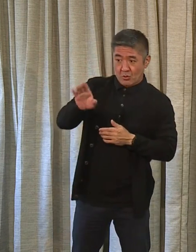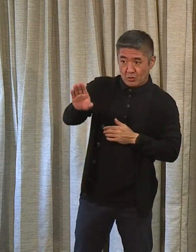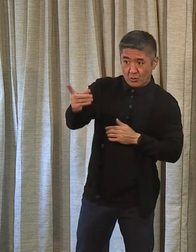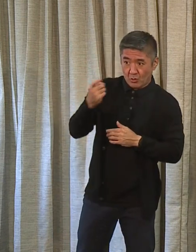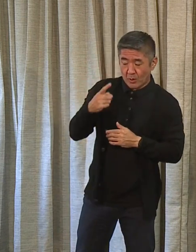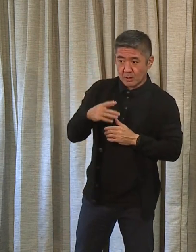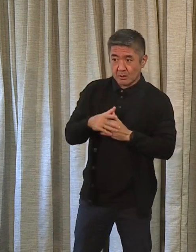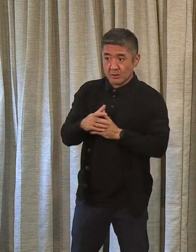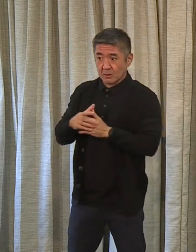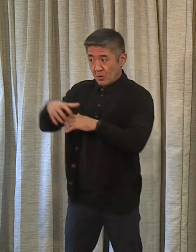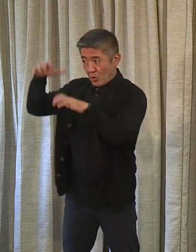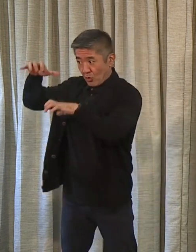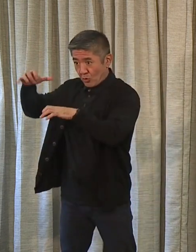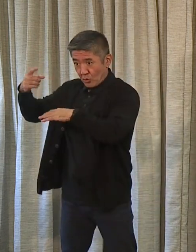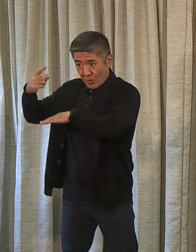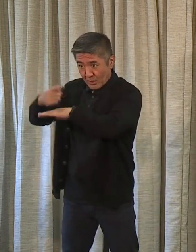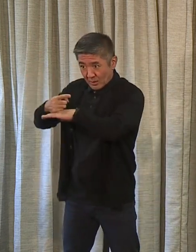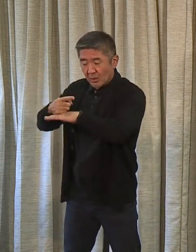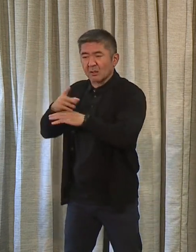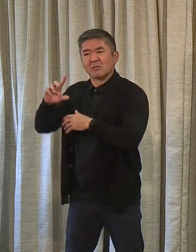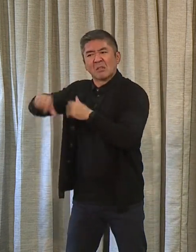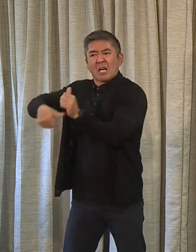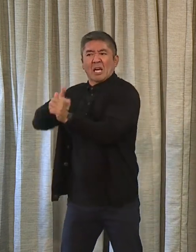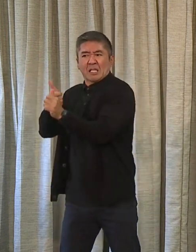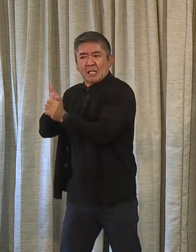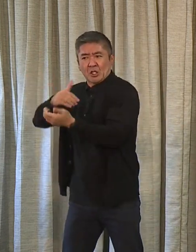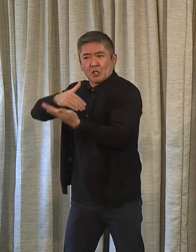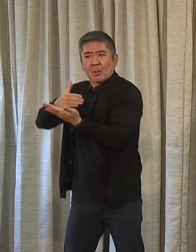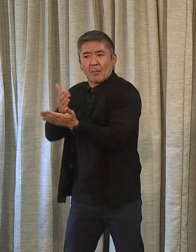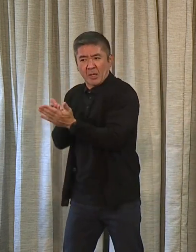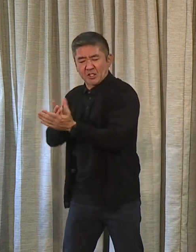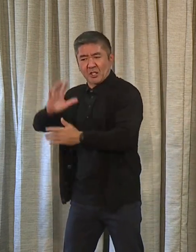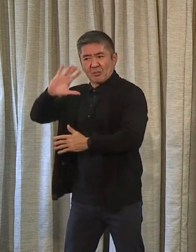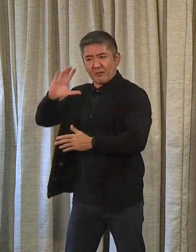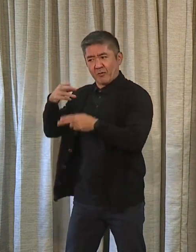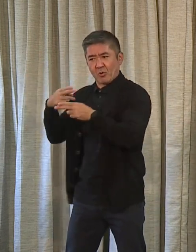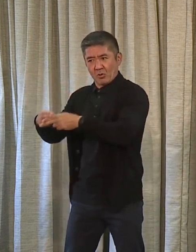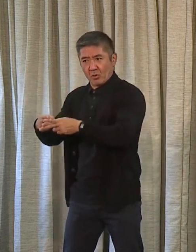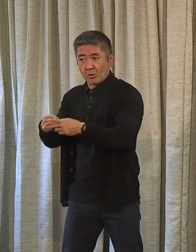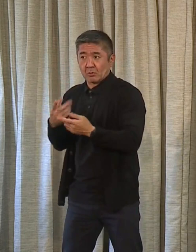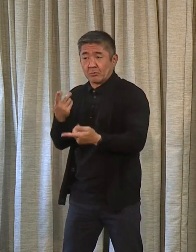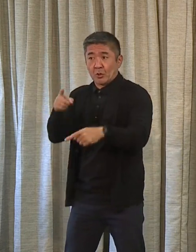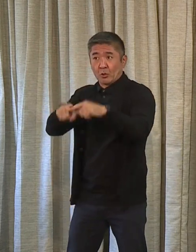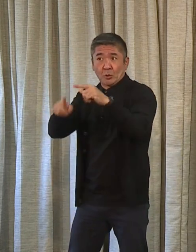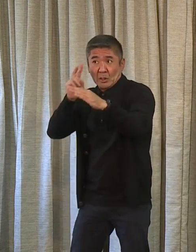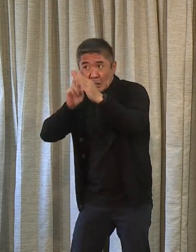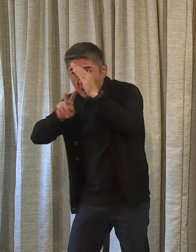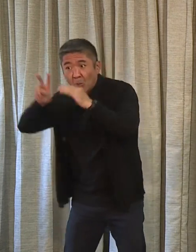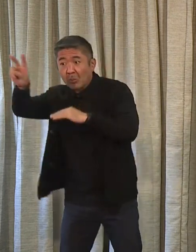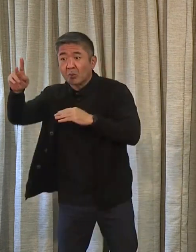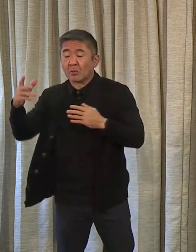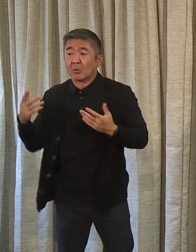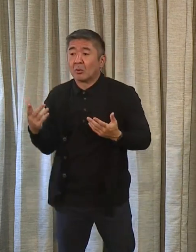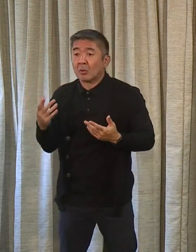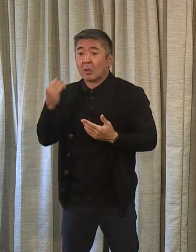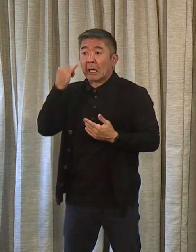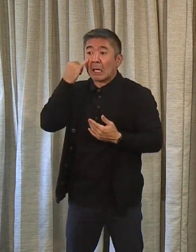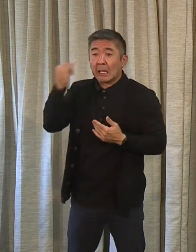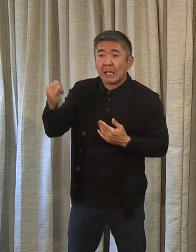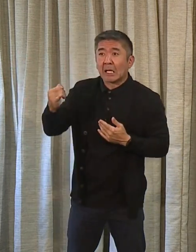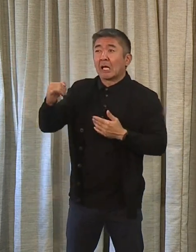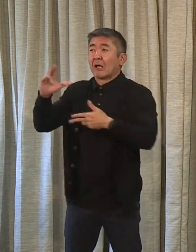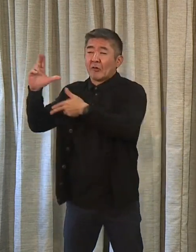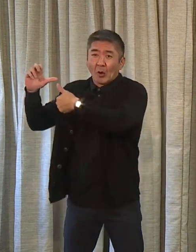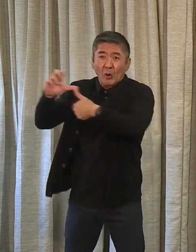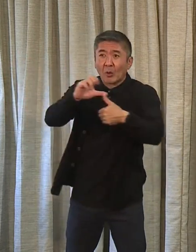that's why funds like that, we used to call them contingency budgets in my former life. You know, you never could predict in a newsroom, for example, whether or not there was going to be a hurricane